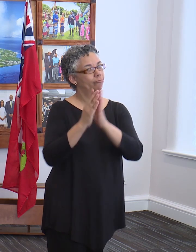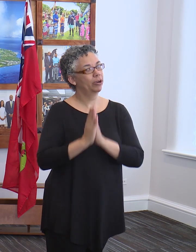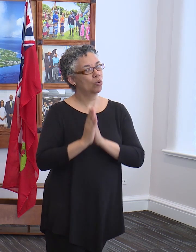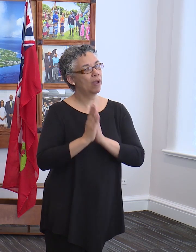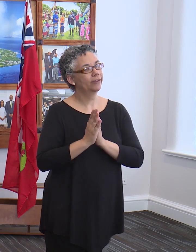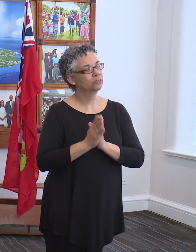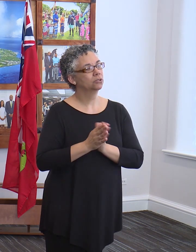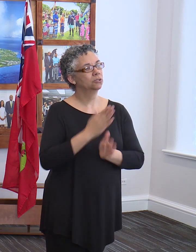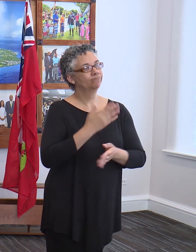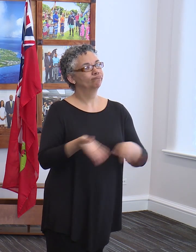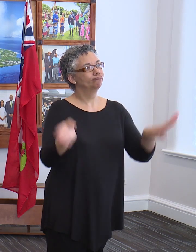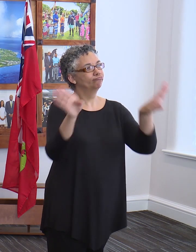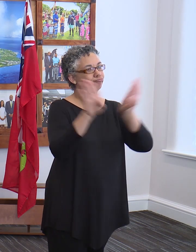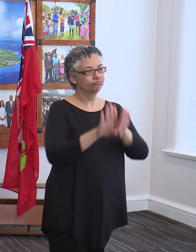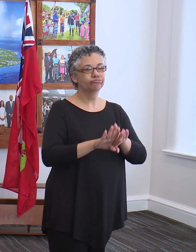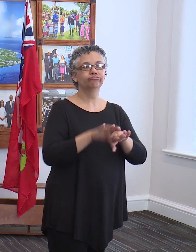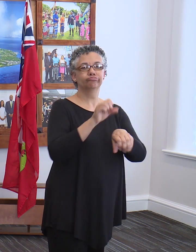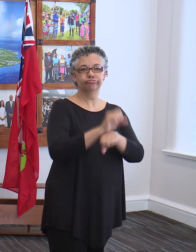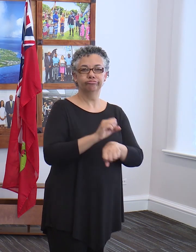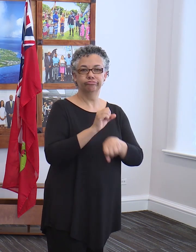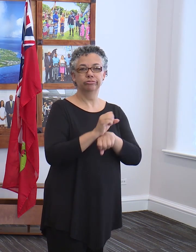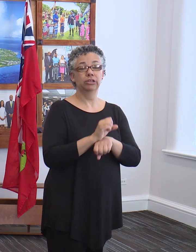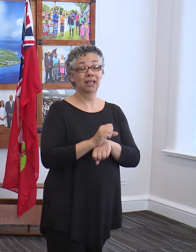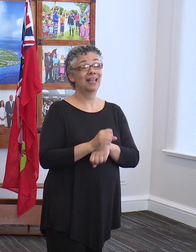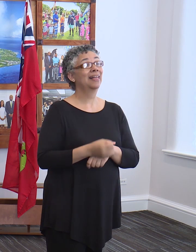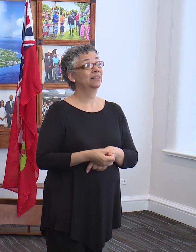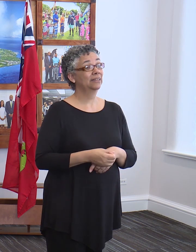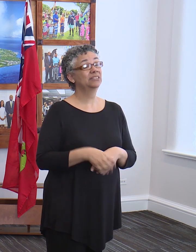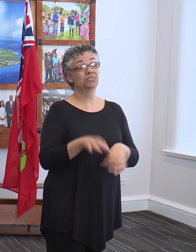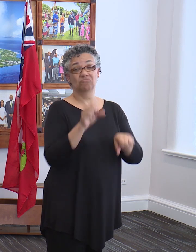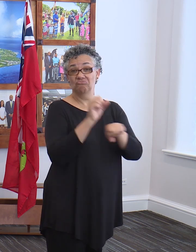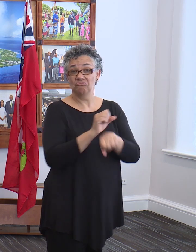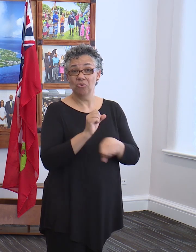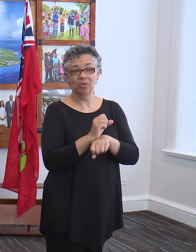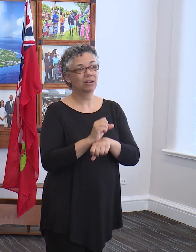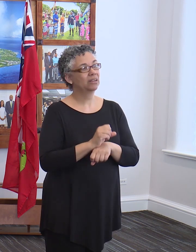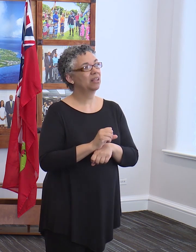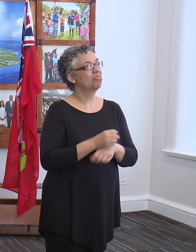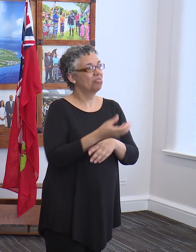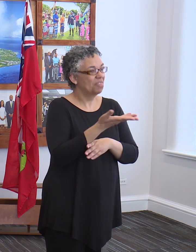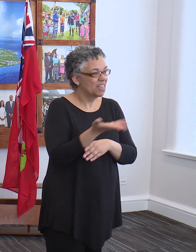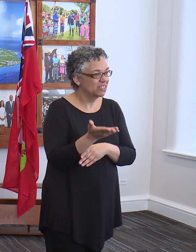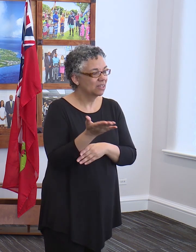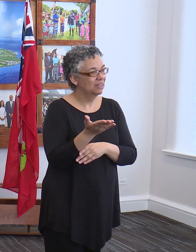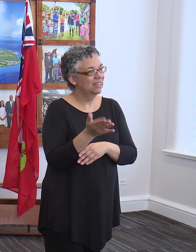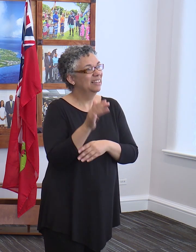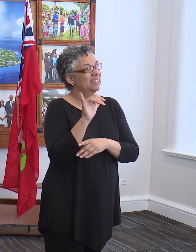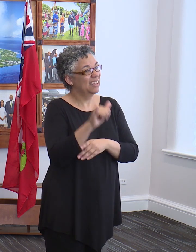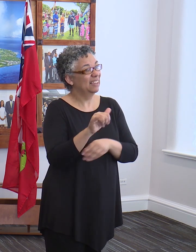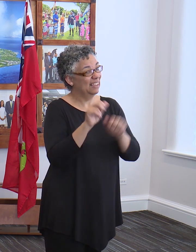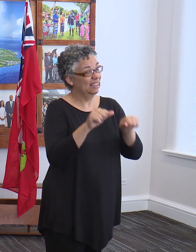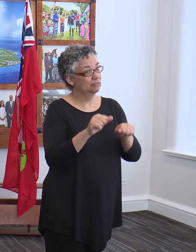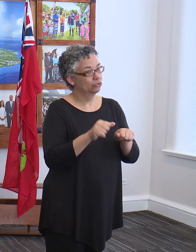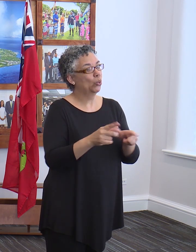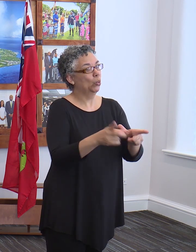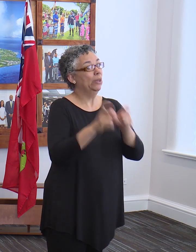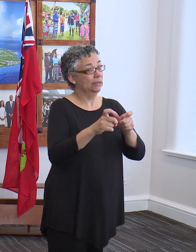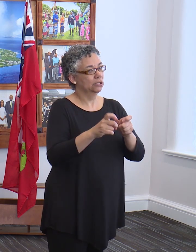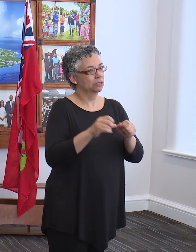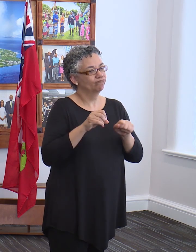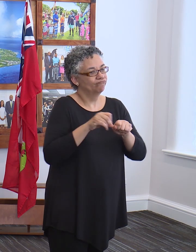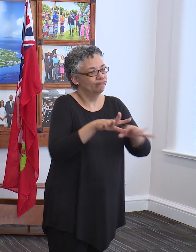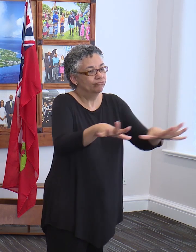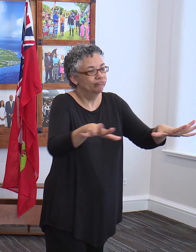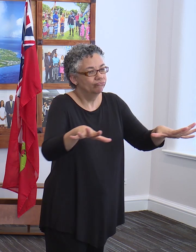for the time being. And those are operations which can certainly speed the spread of any